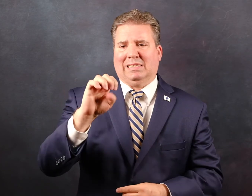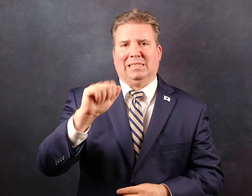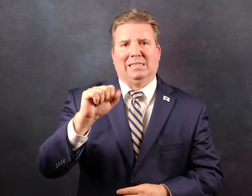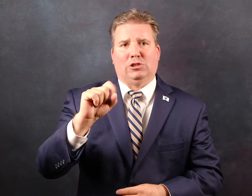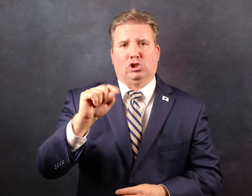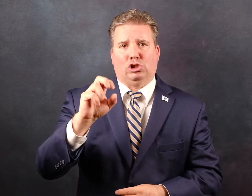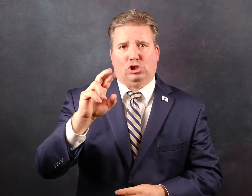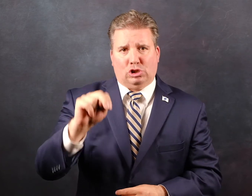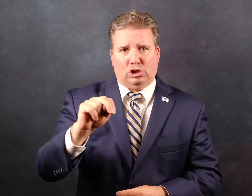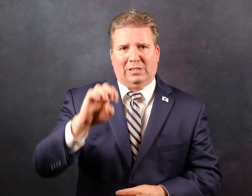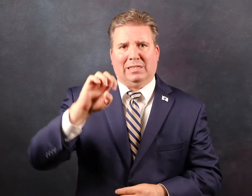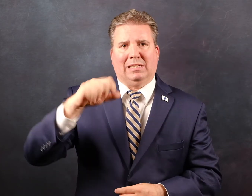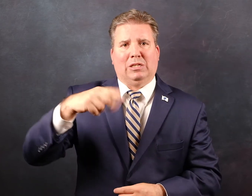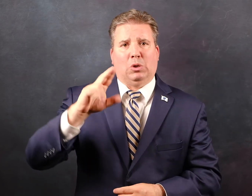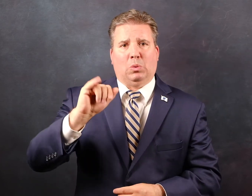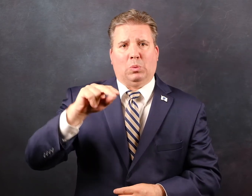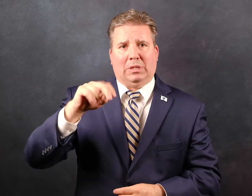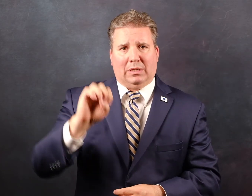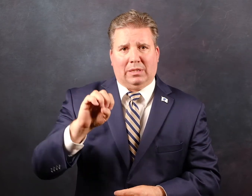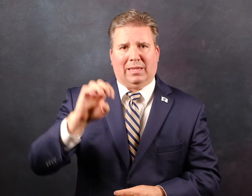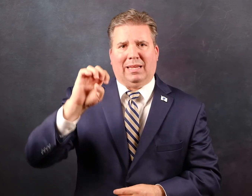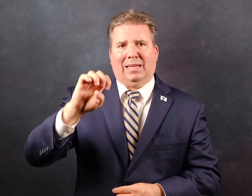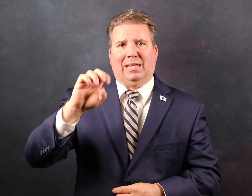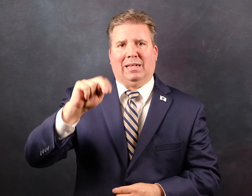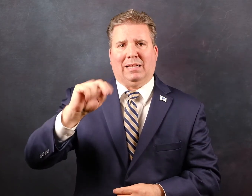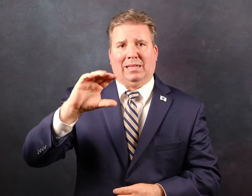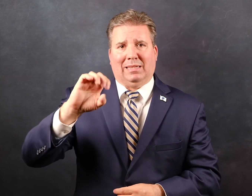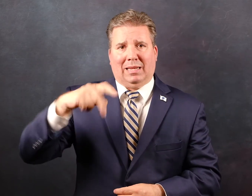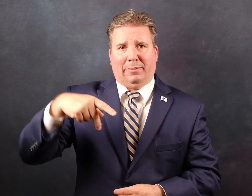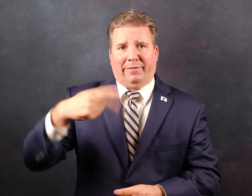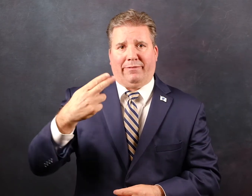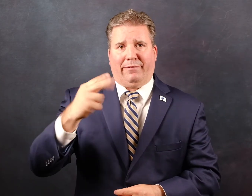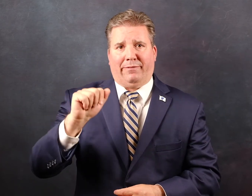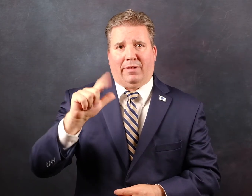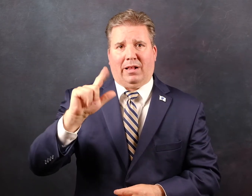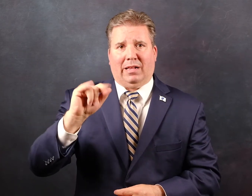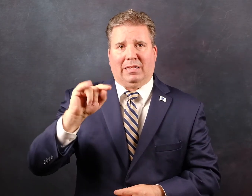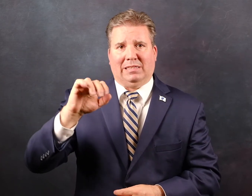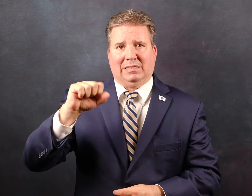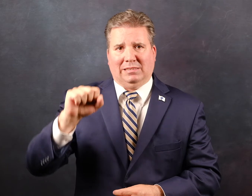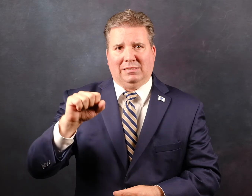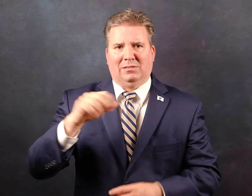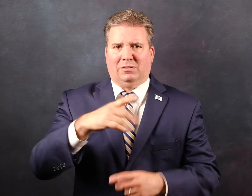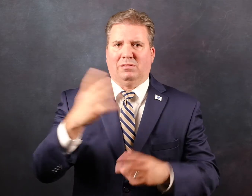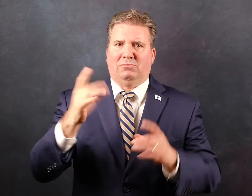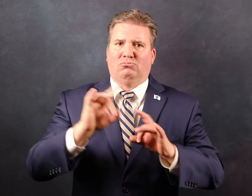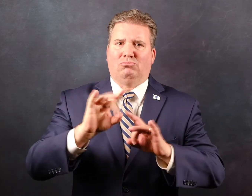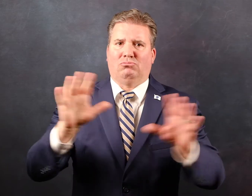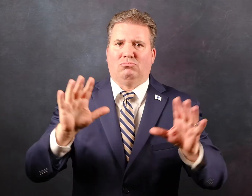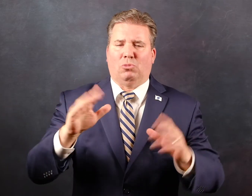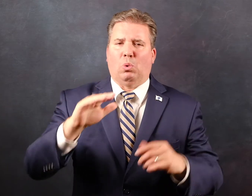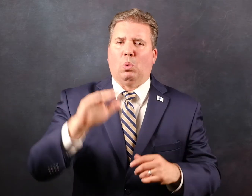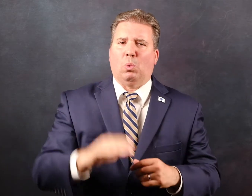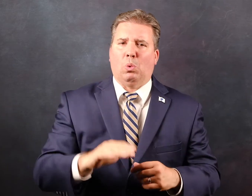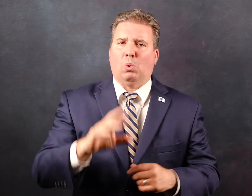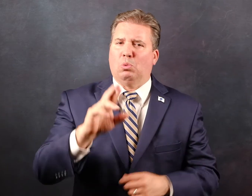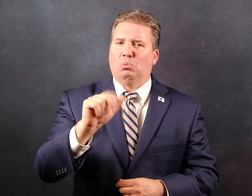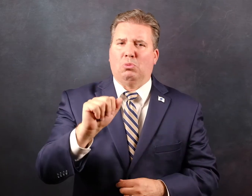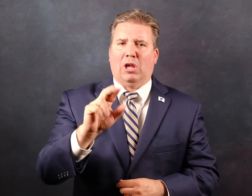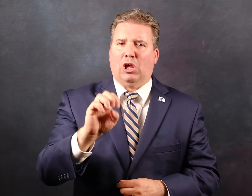means eastern equine encephalitis, the triple E virus. It's